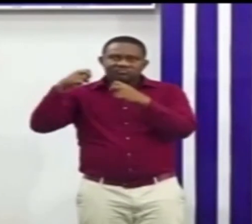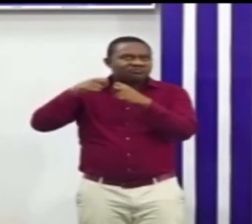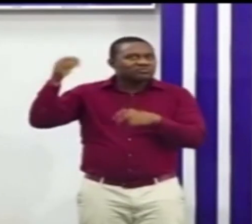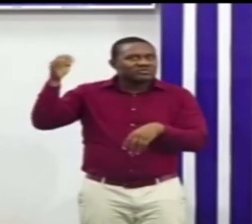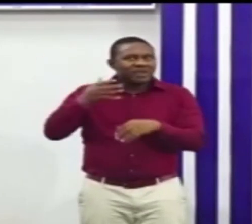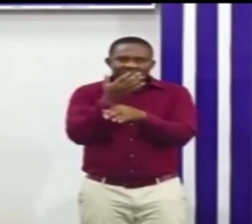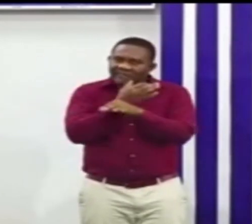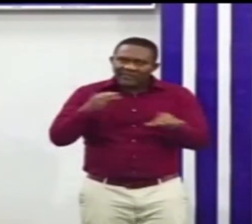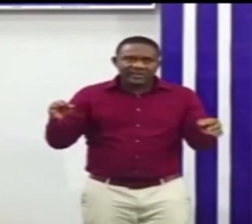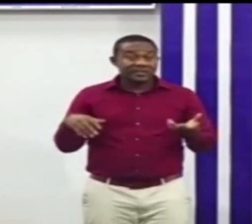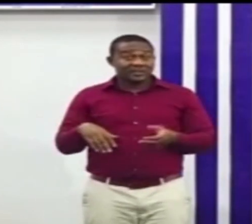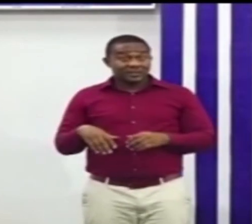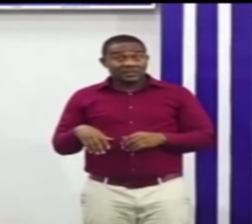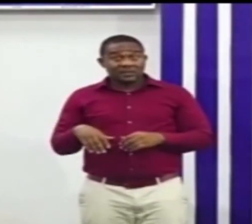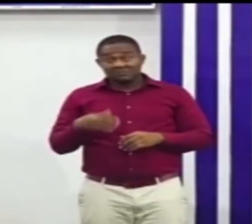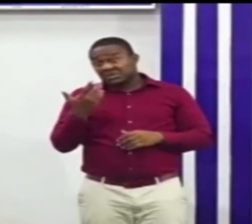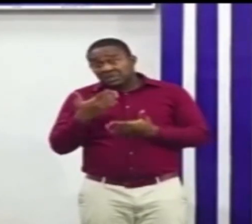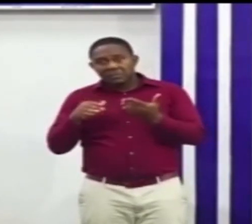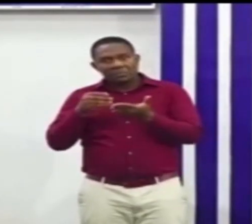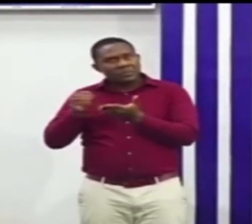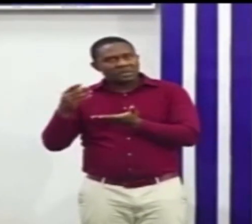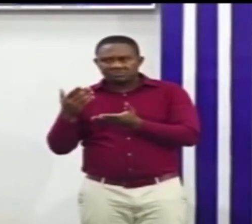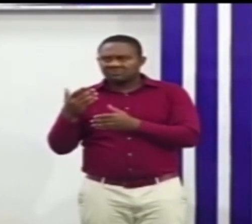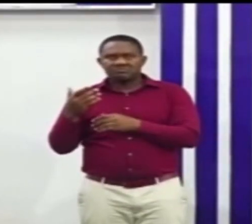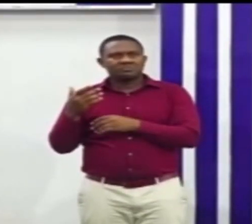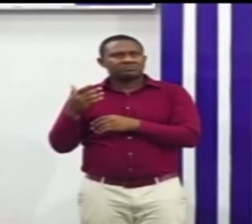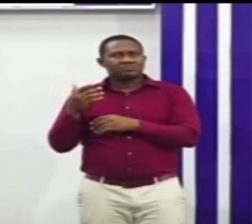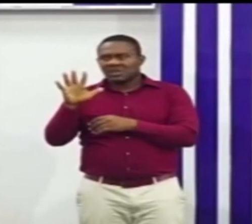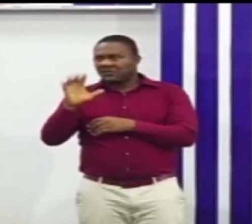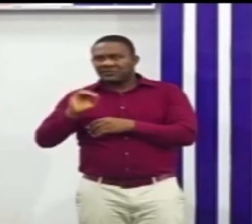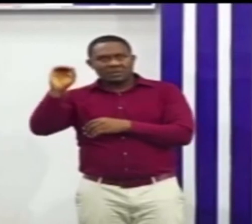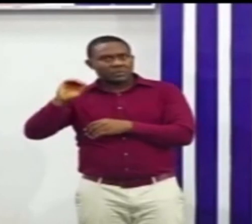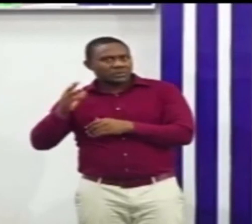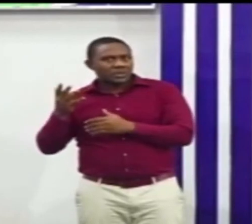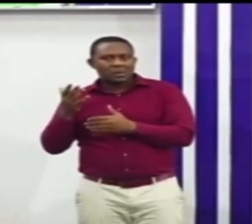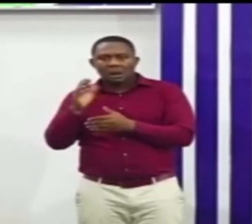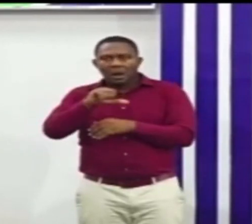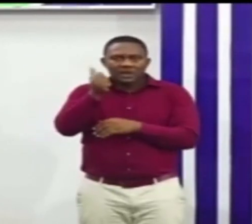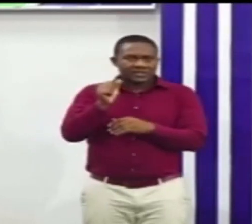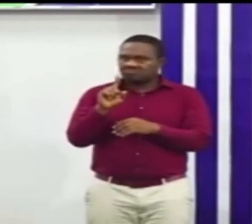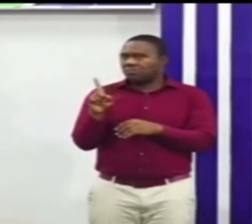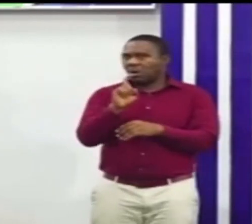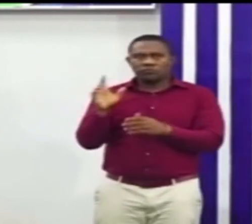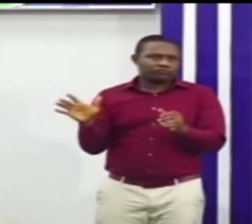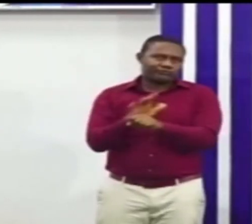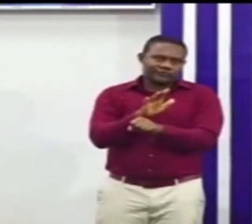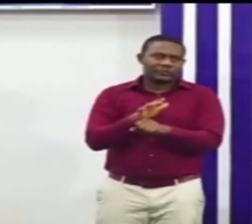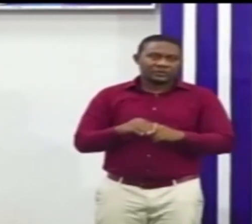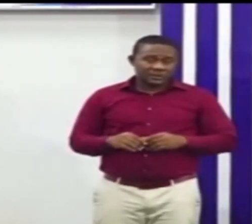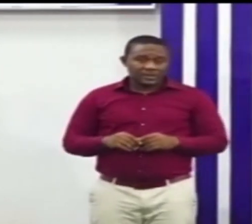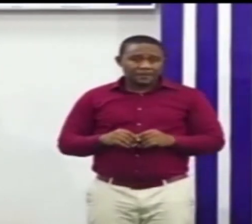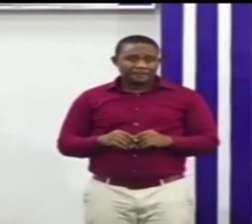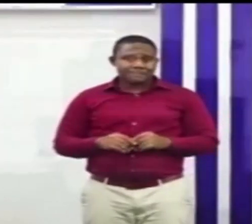-line consumers and 50% discount for non-land-line consumers, among others. There's also a extension